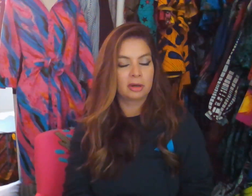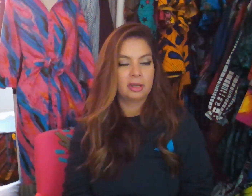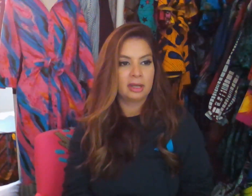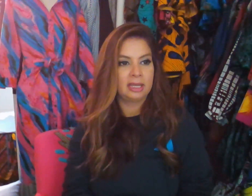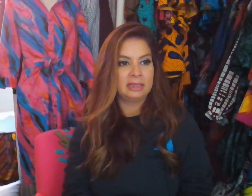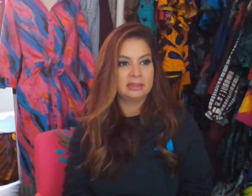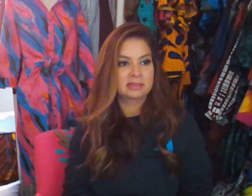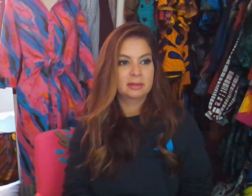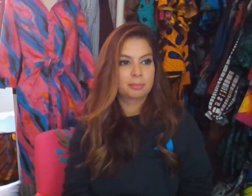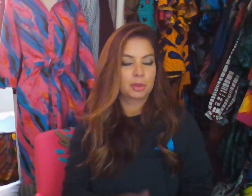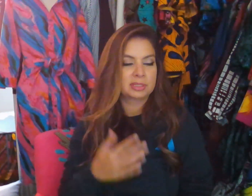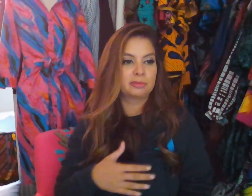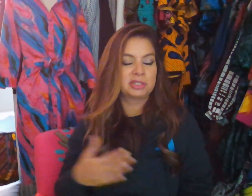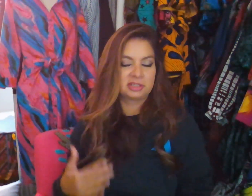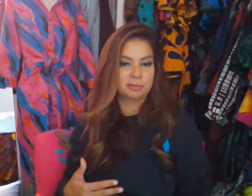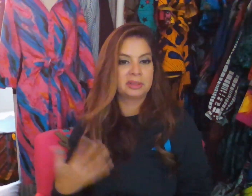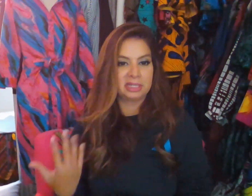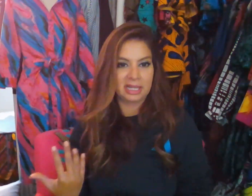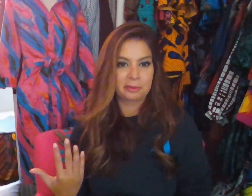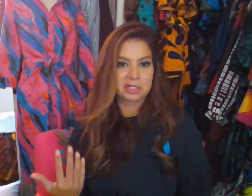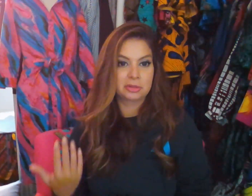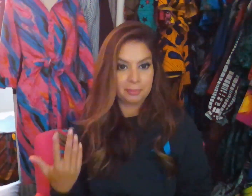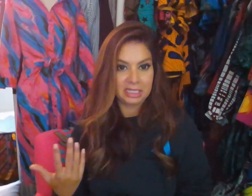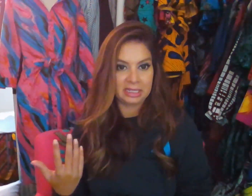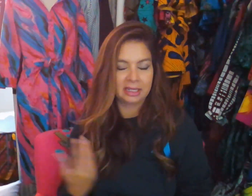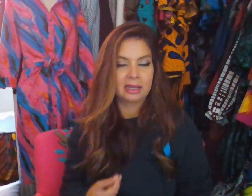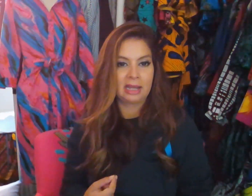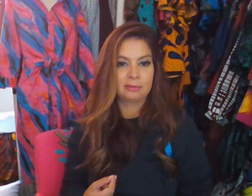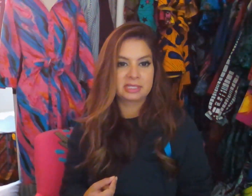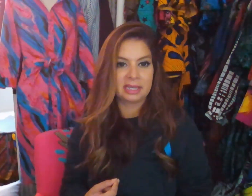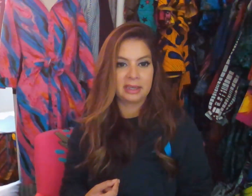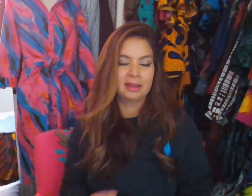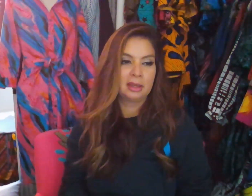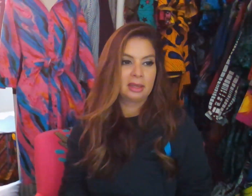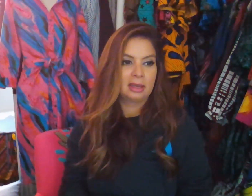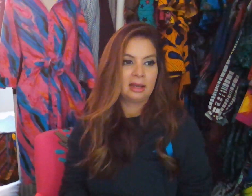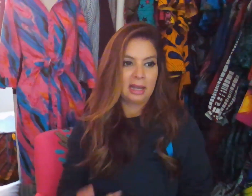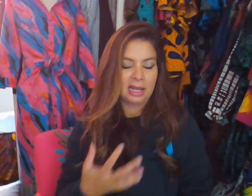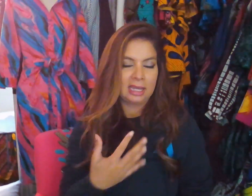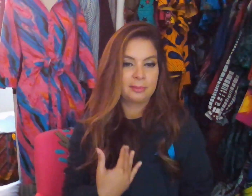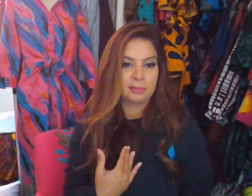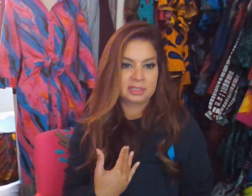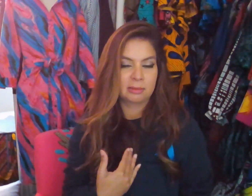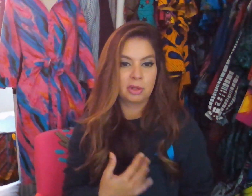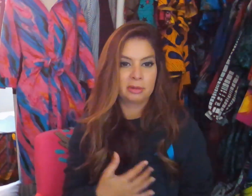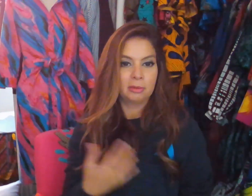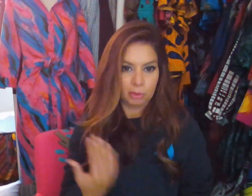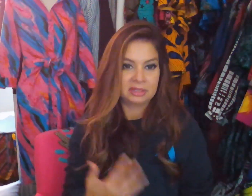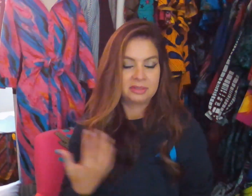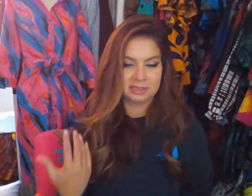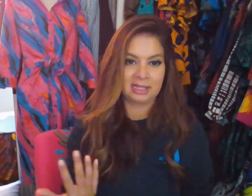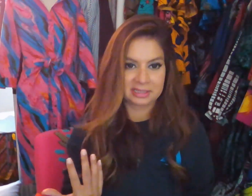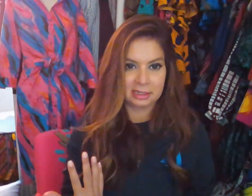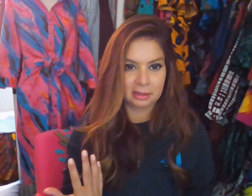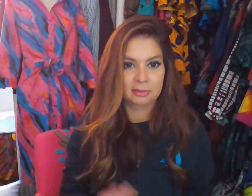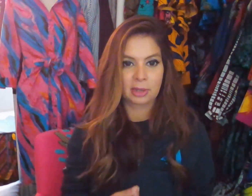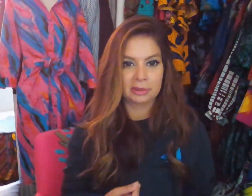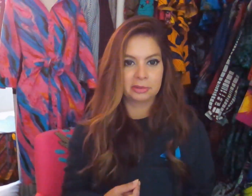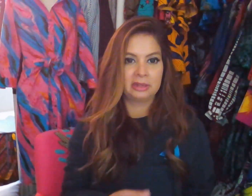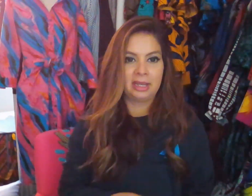is person with disability language, meaning I would say I am someone with dyslexia rather than